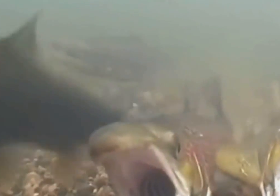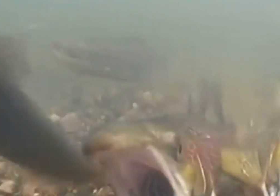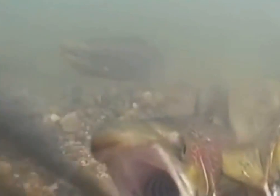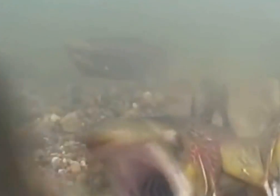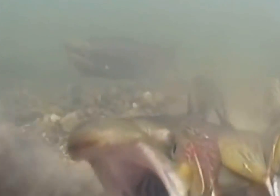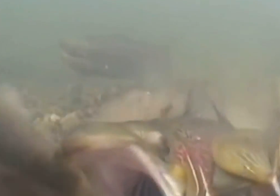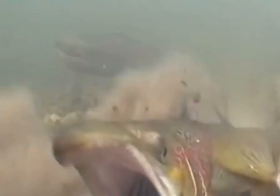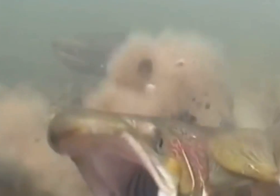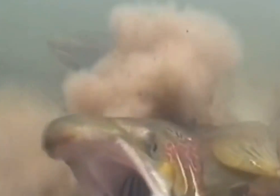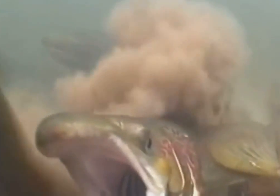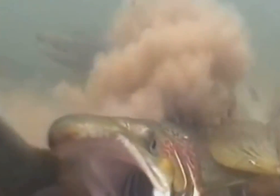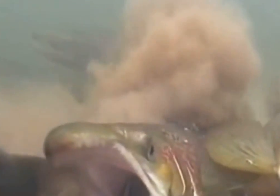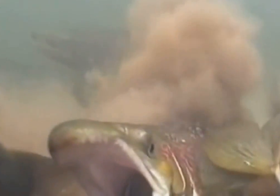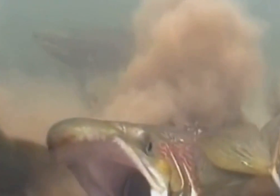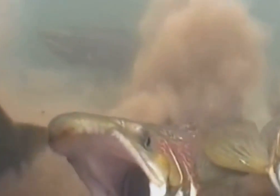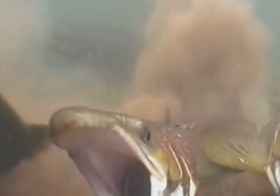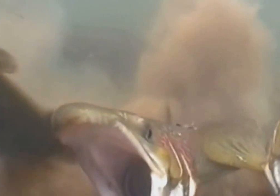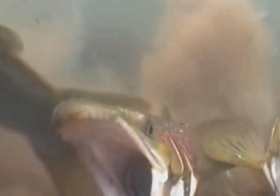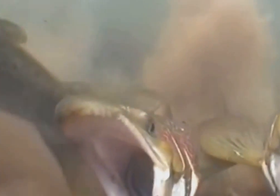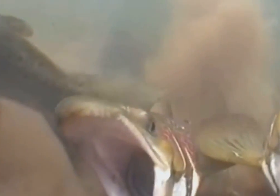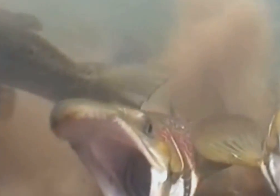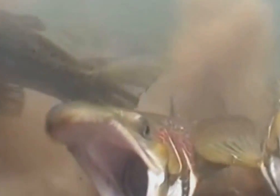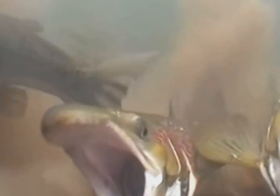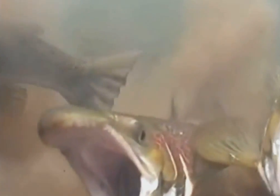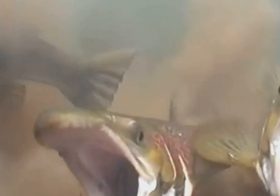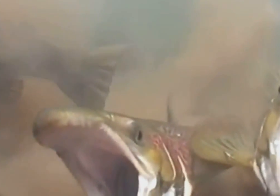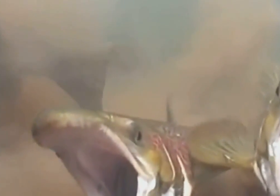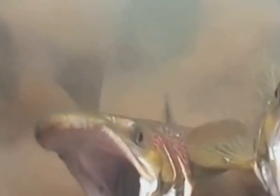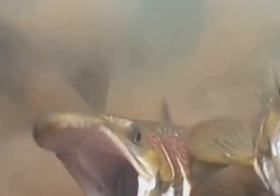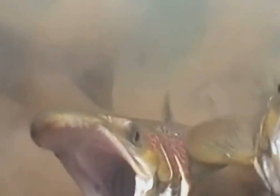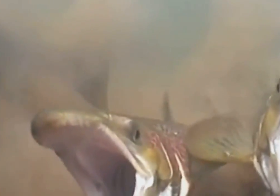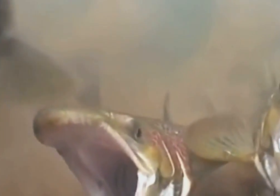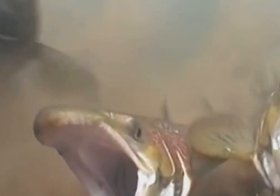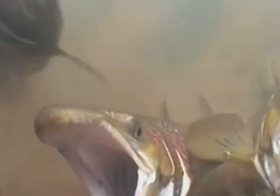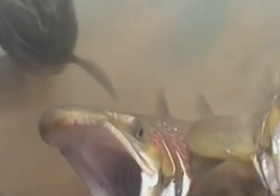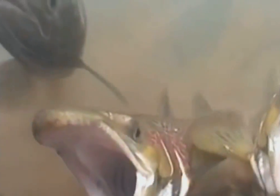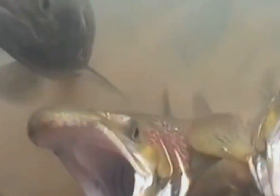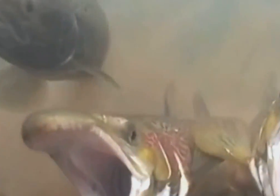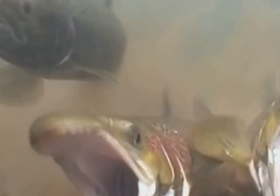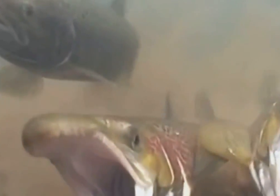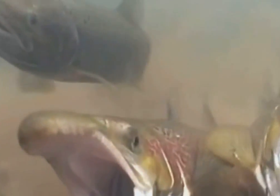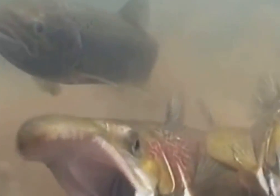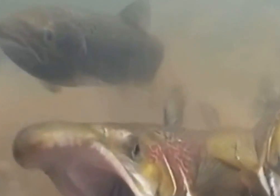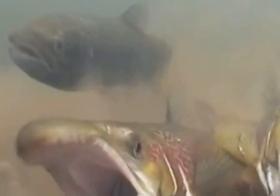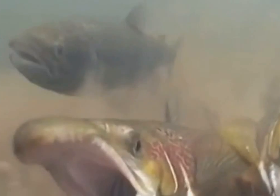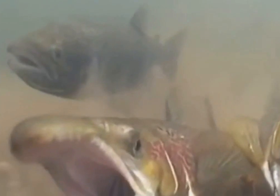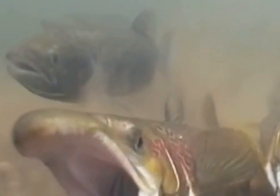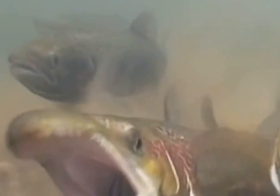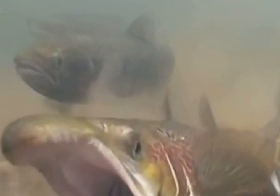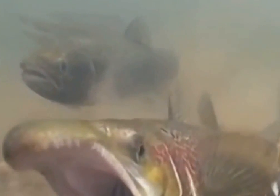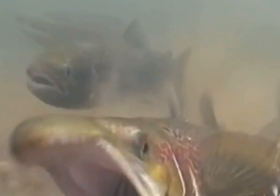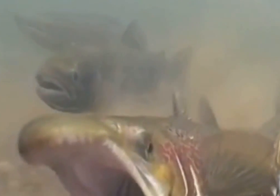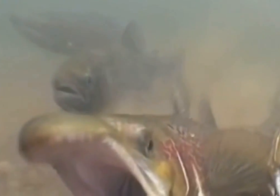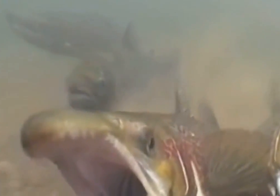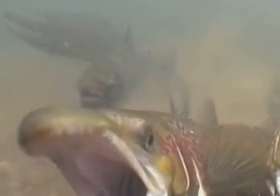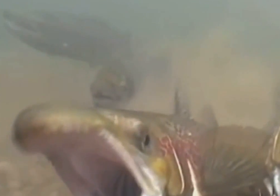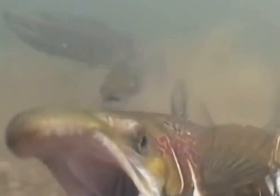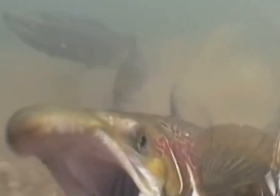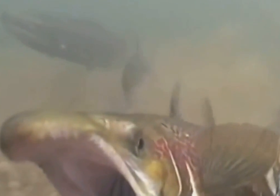about 6 to 12 weeks, that is, month and a half to 3 months. Near the end of this stage, however, you will actually be able